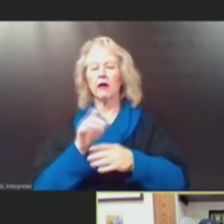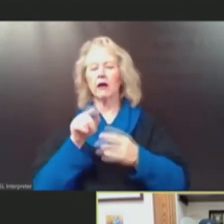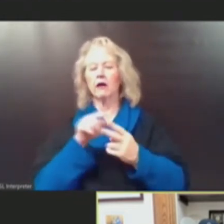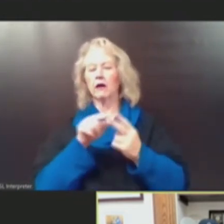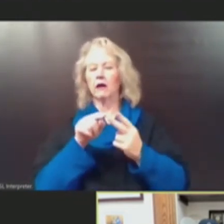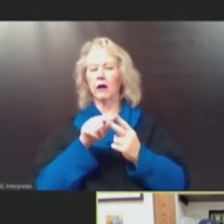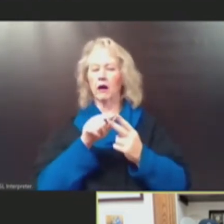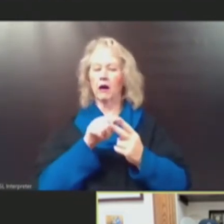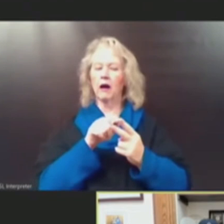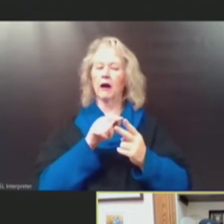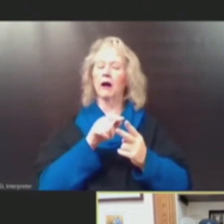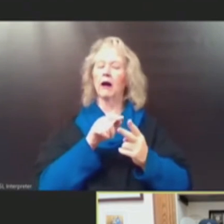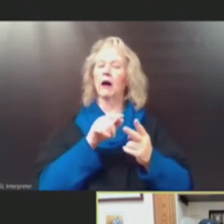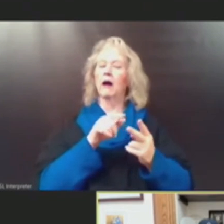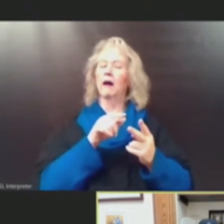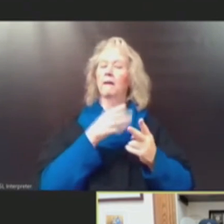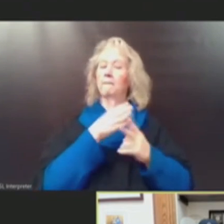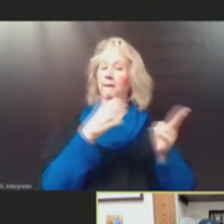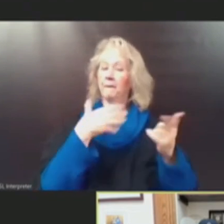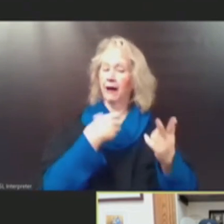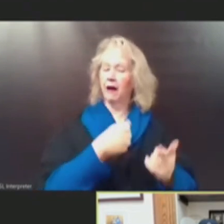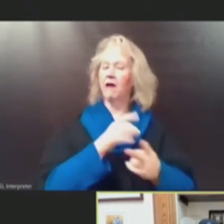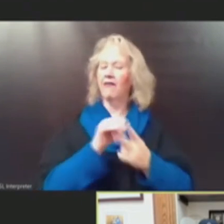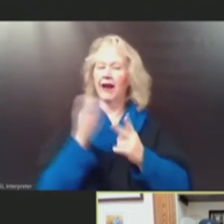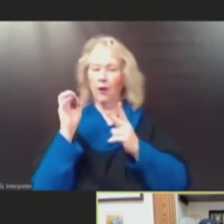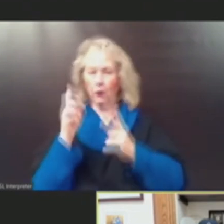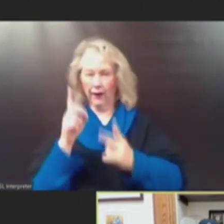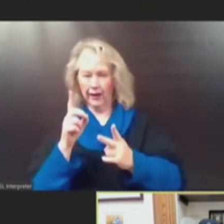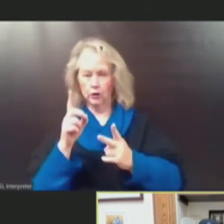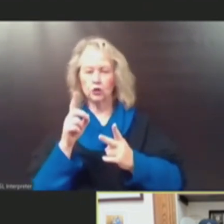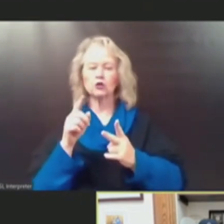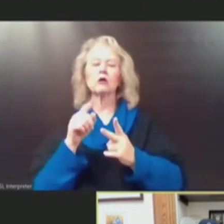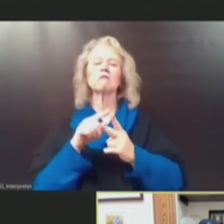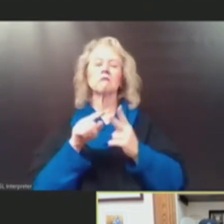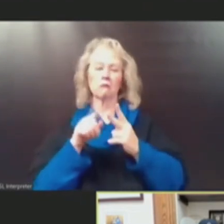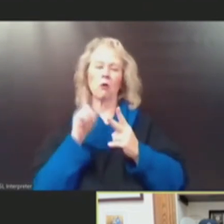to be able to make that decision as the governor stated today.